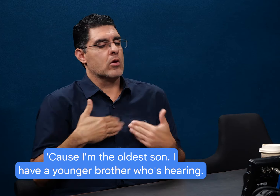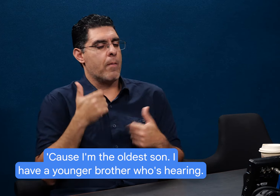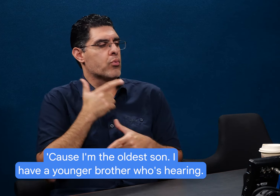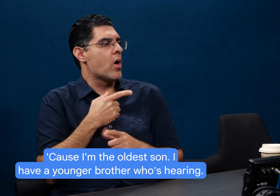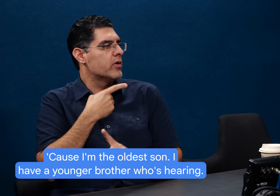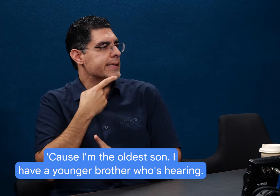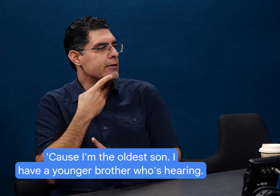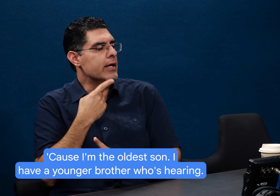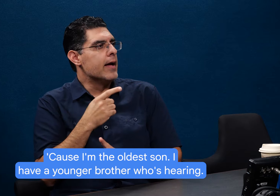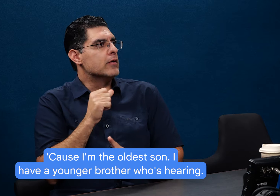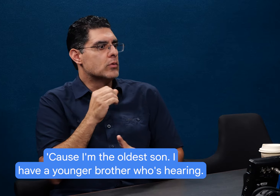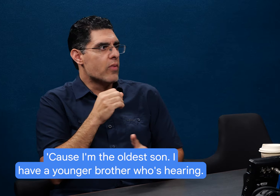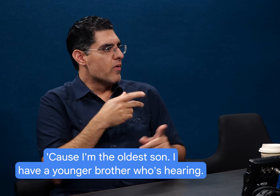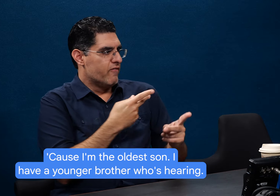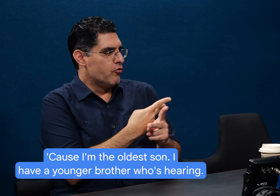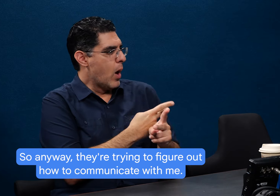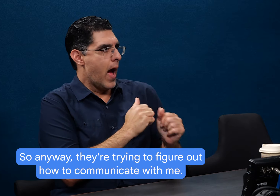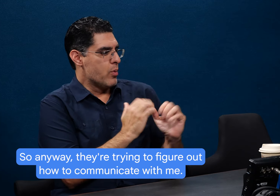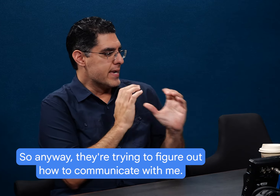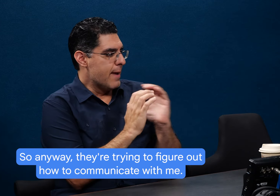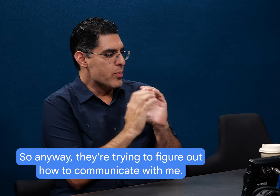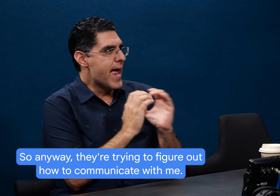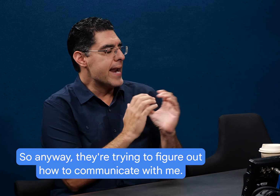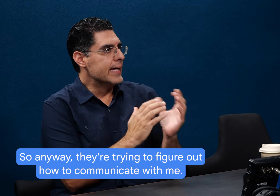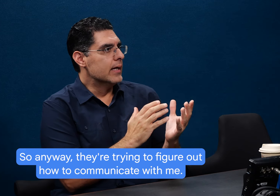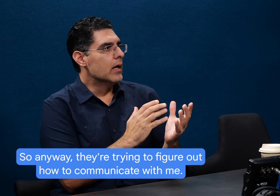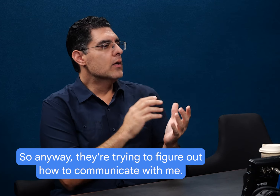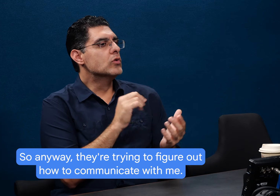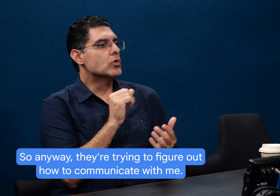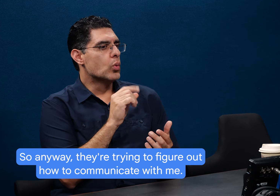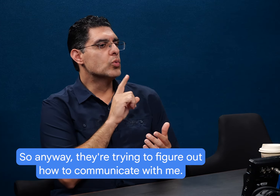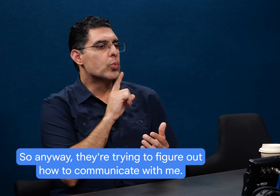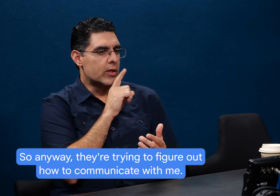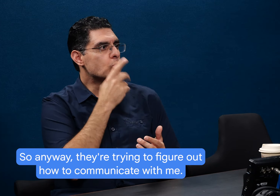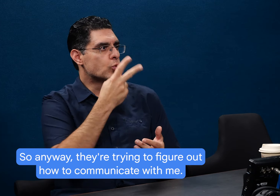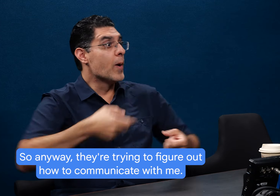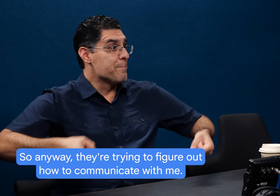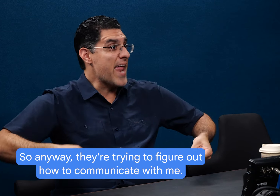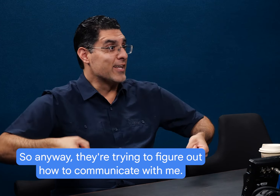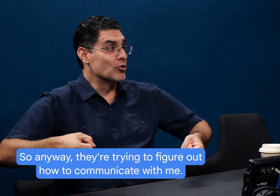I'm the oldest son. And I have a younger brother who's hearing. So anyway, they're trying to figure out how to communicate with me,